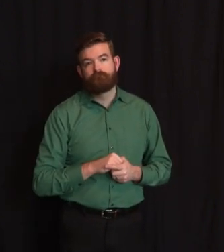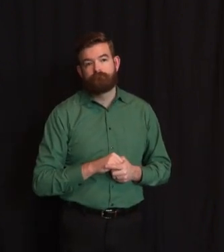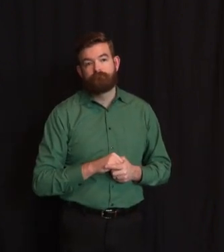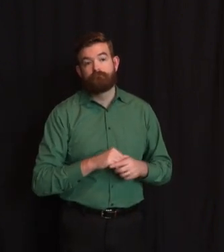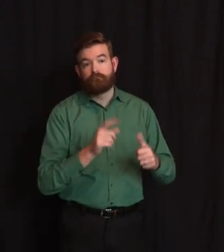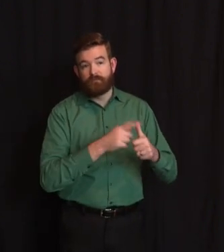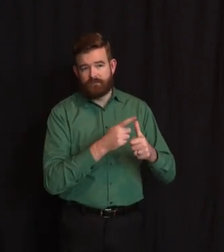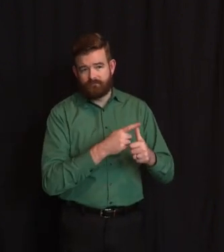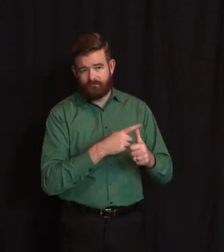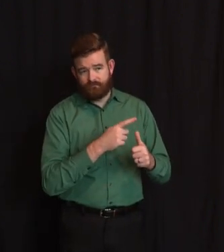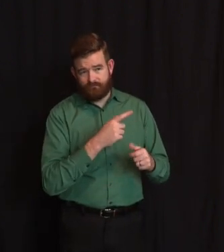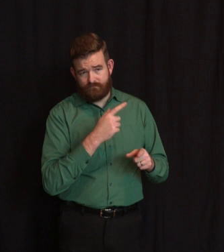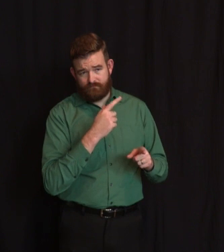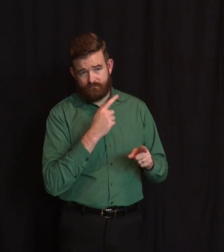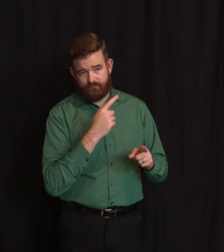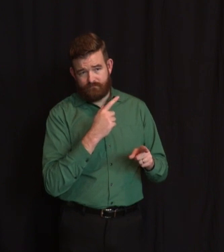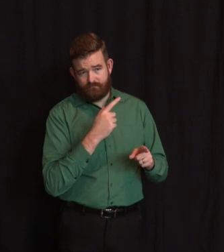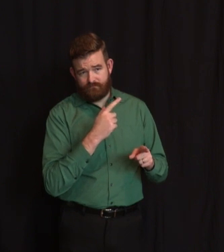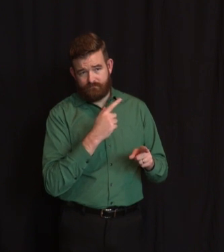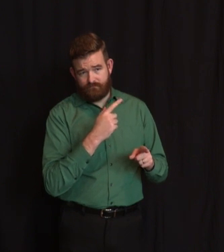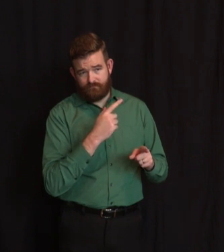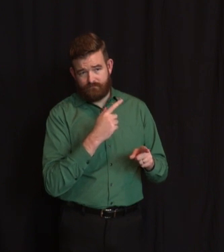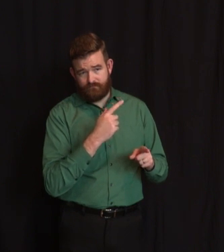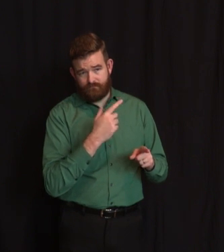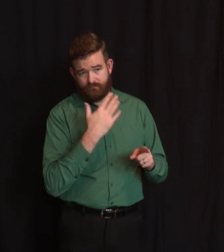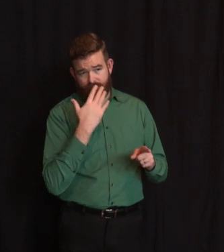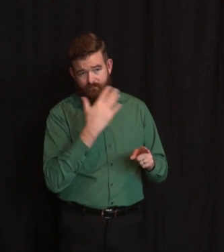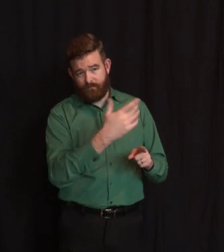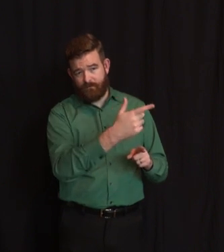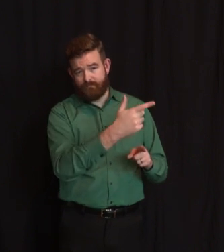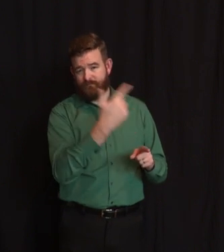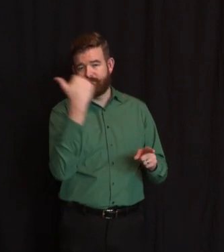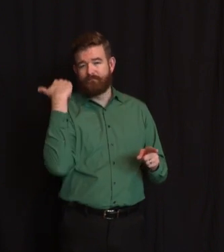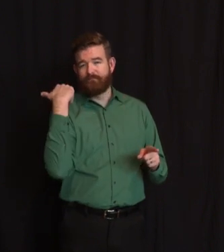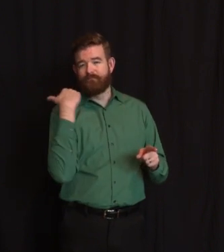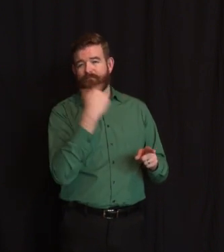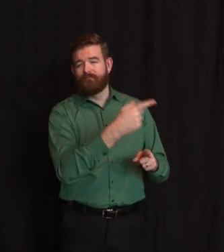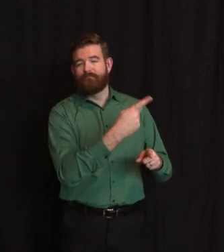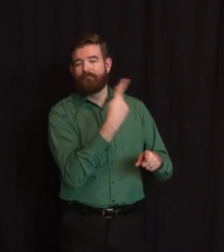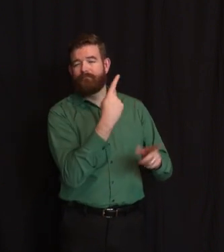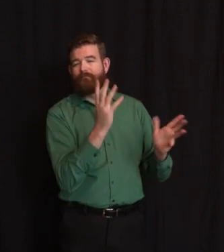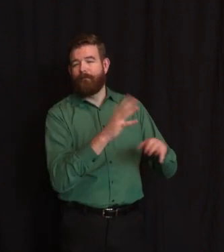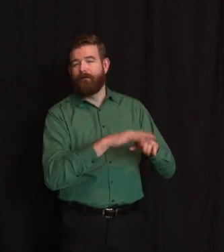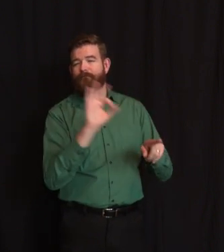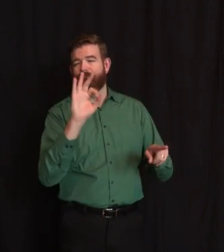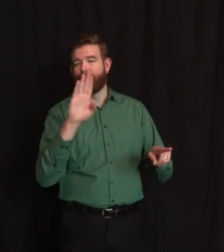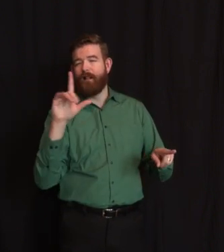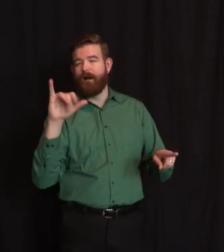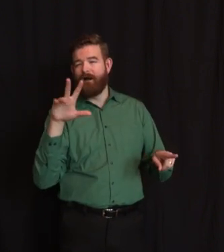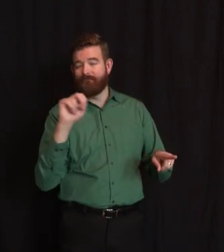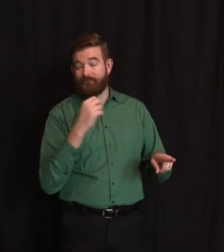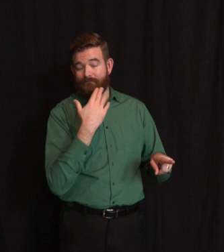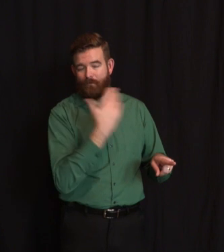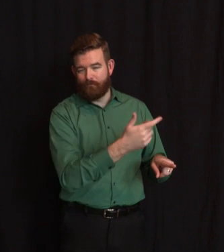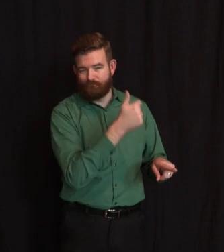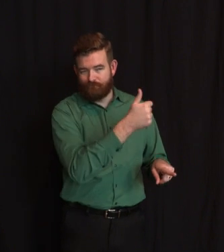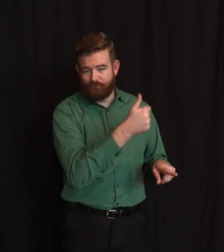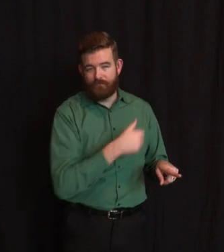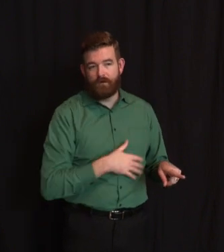I would just say this, the good news, I don't want to sound like